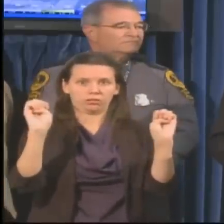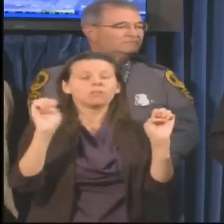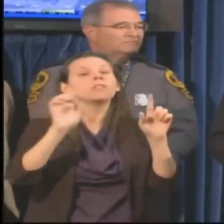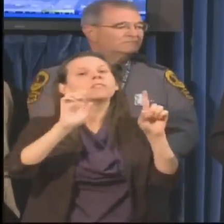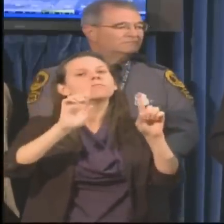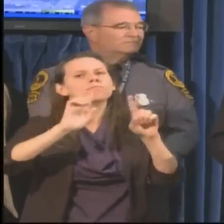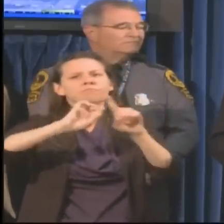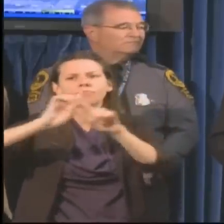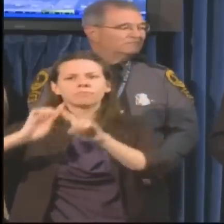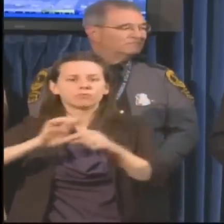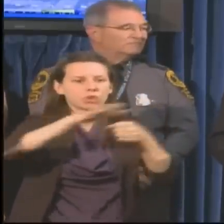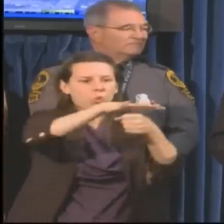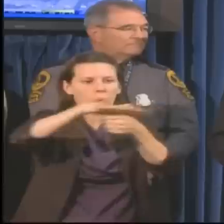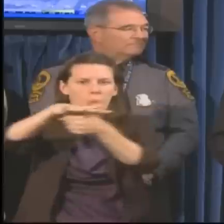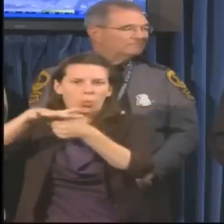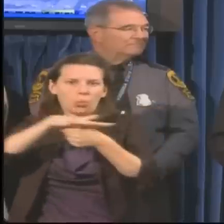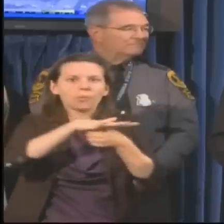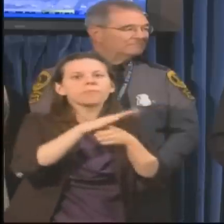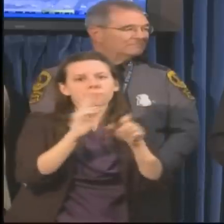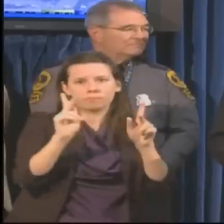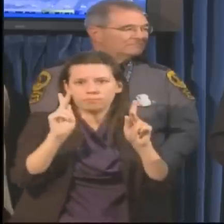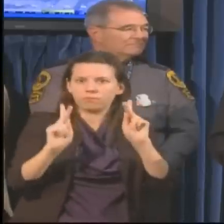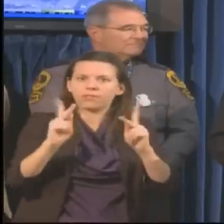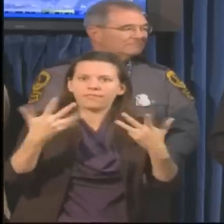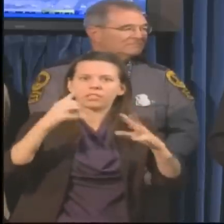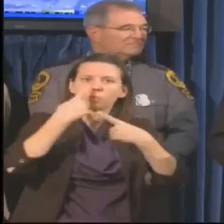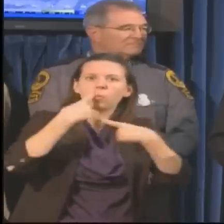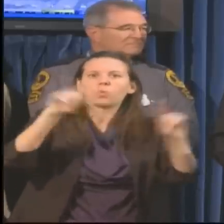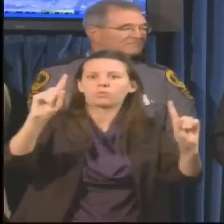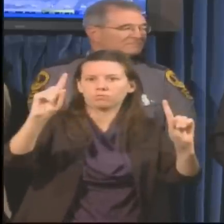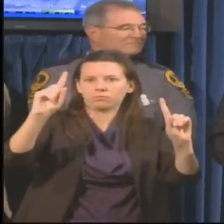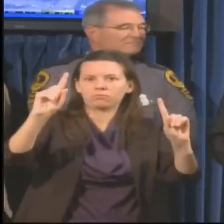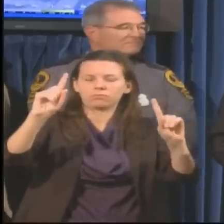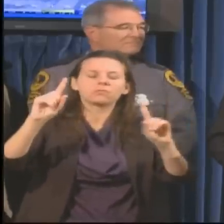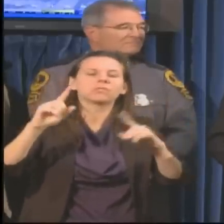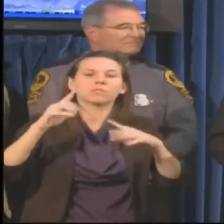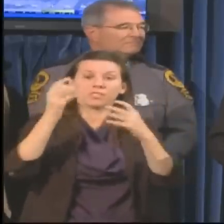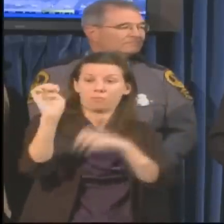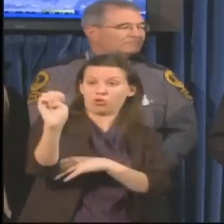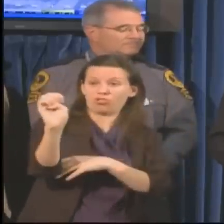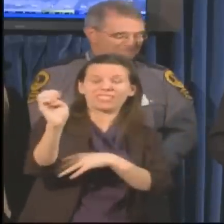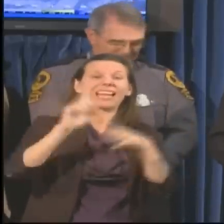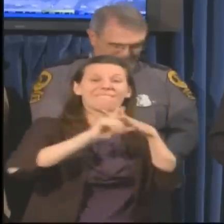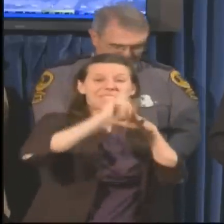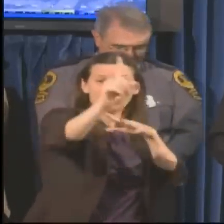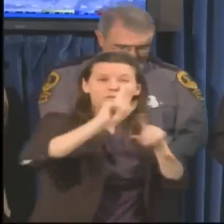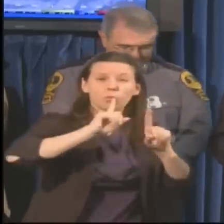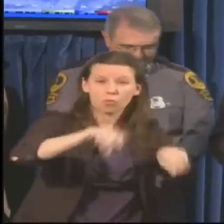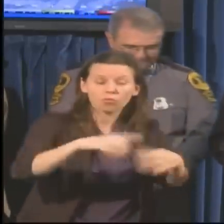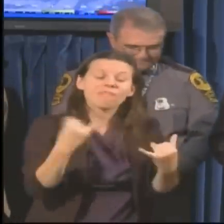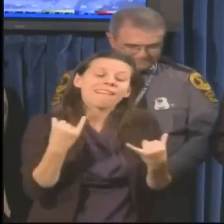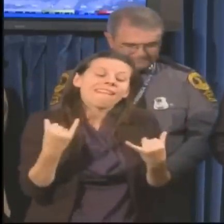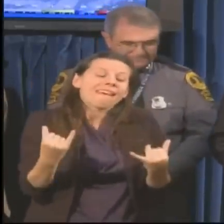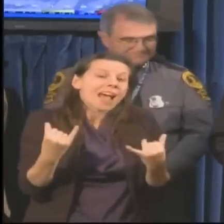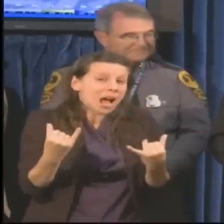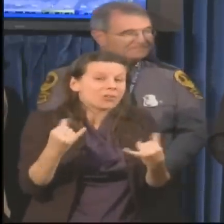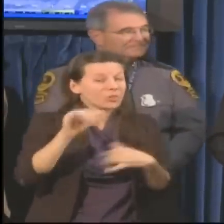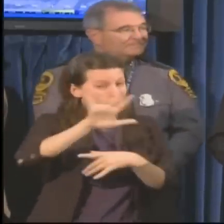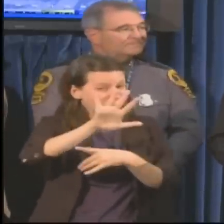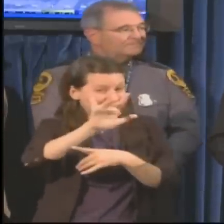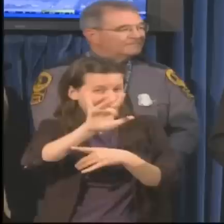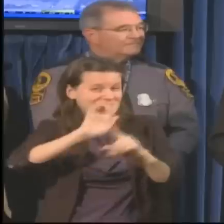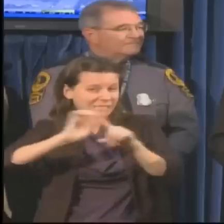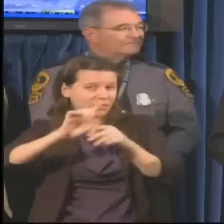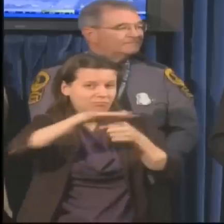local emergency evacuation orders, in fact, about 25 jurisdictions. At this point, there are